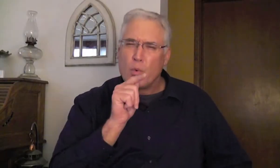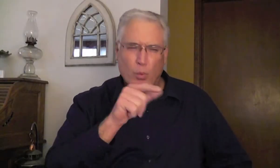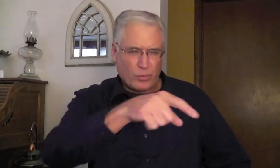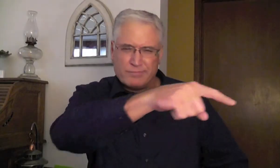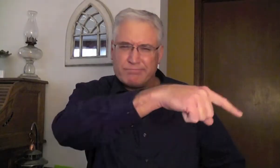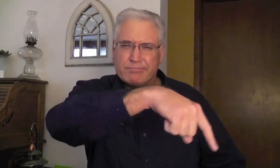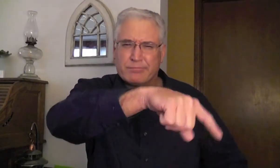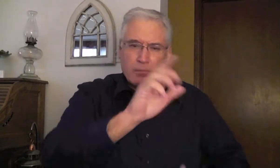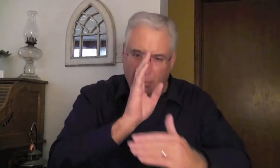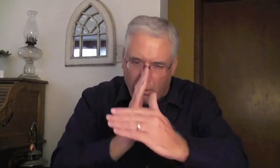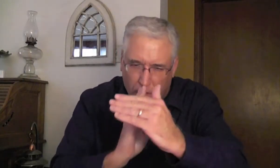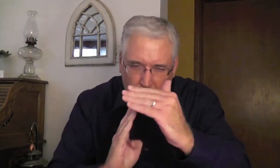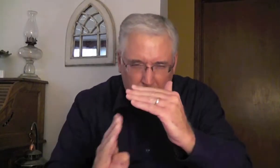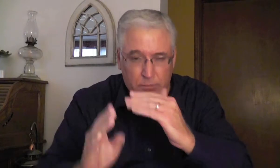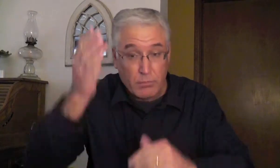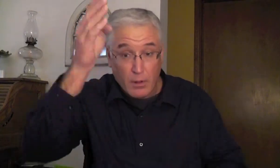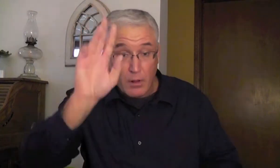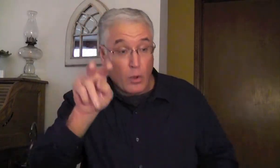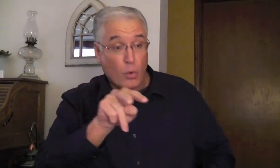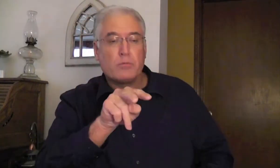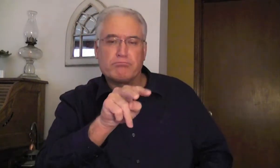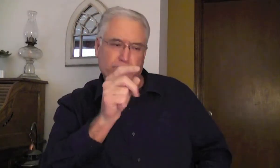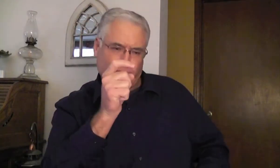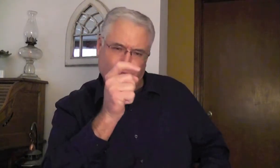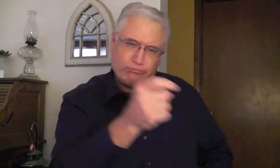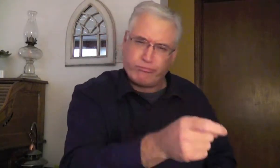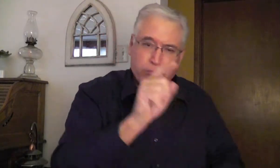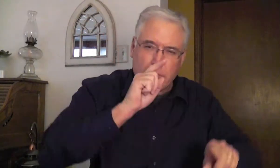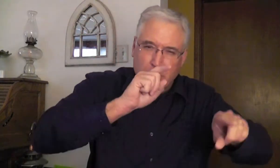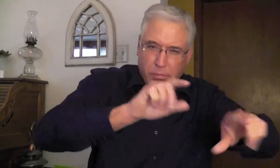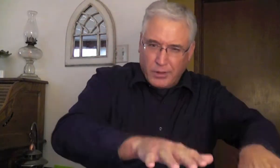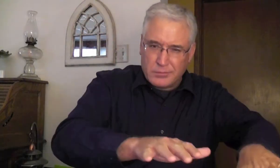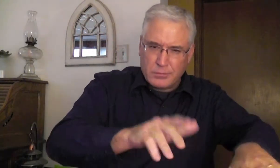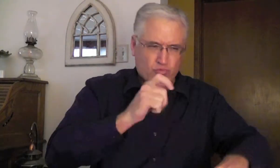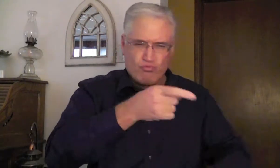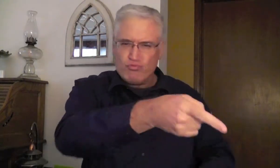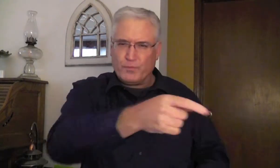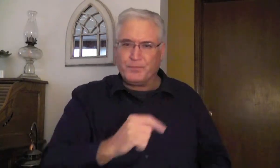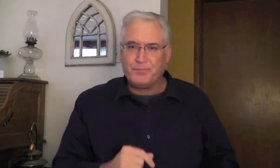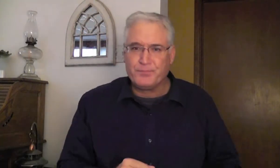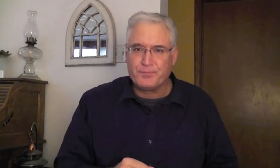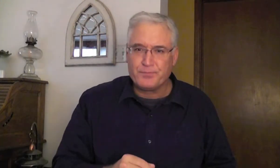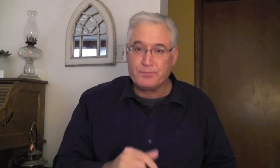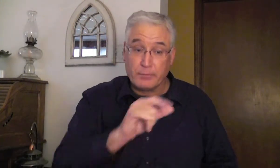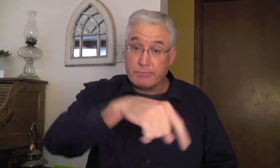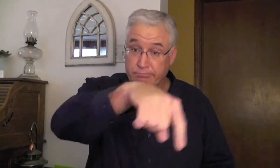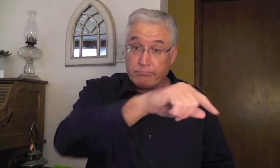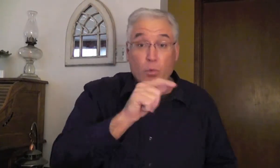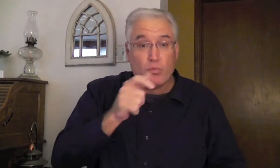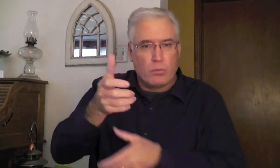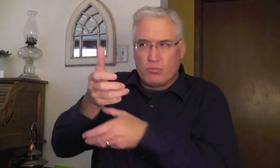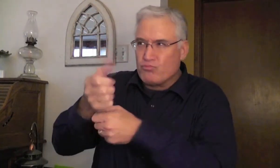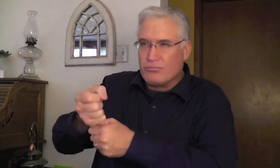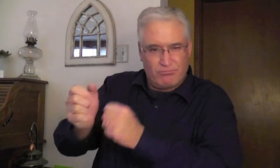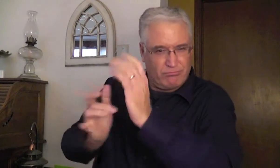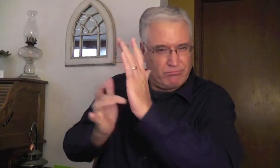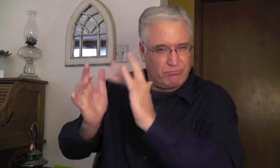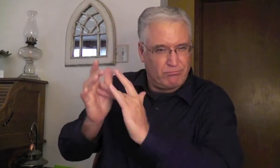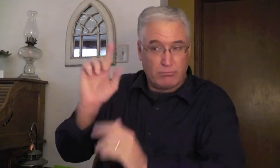Hey, who are they that are humble, that God sees and gives blessings to? Who are they? Well, they are